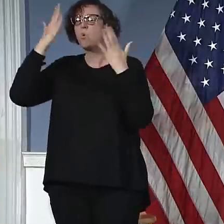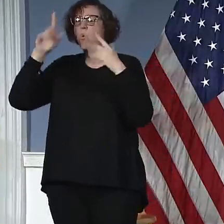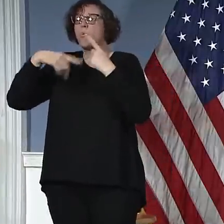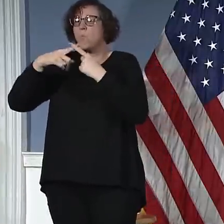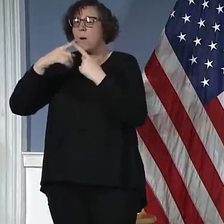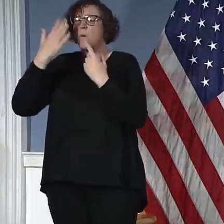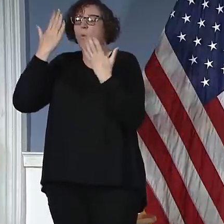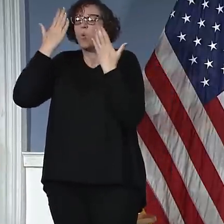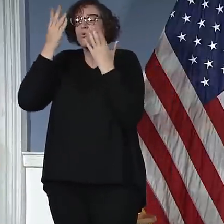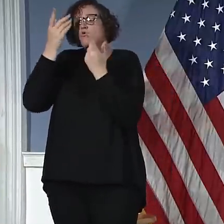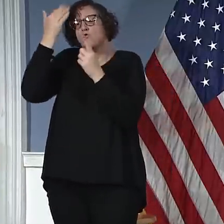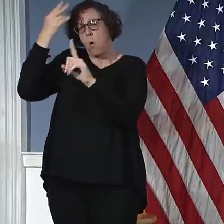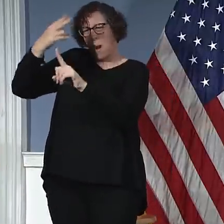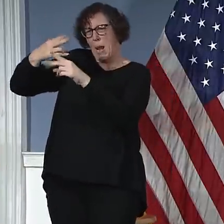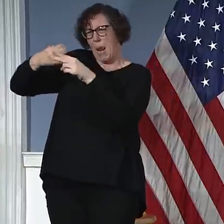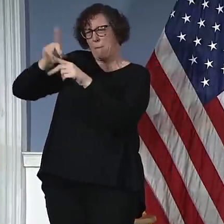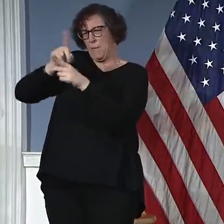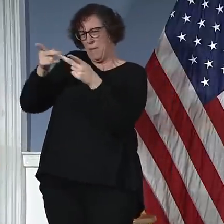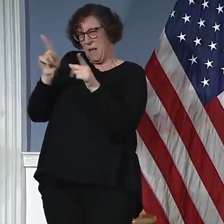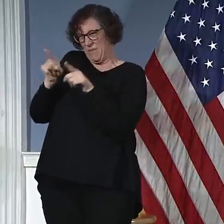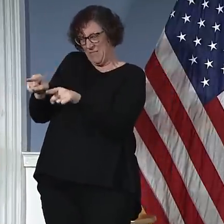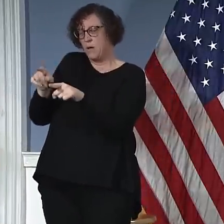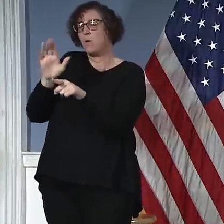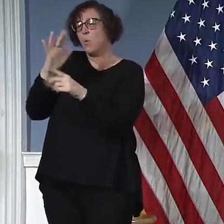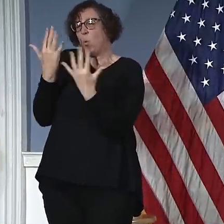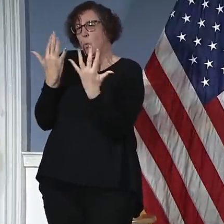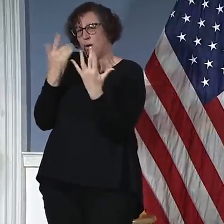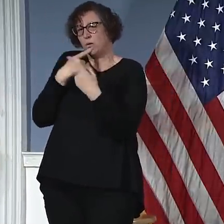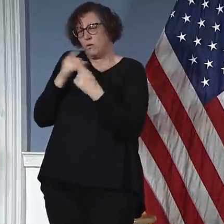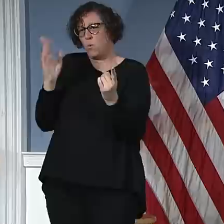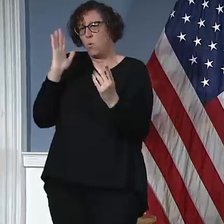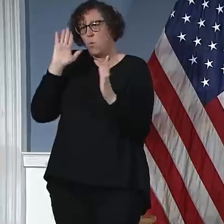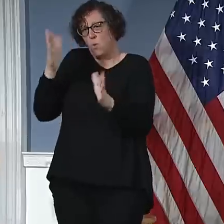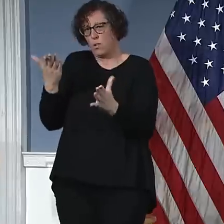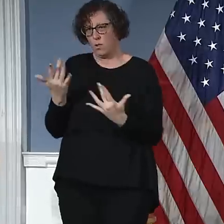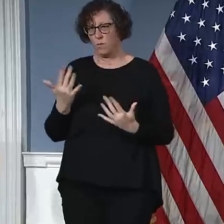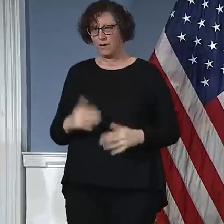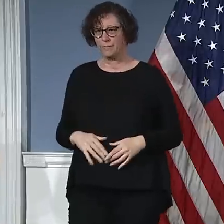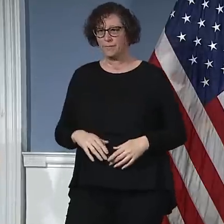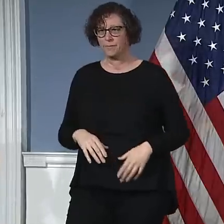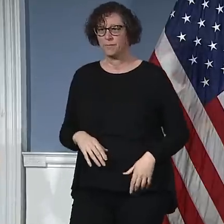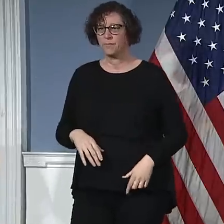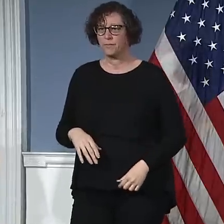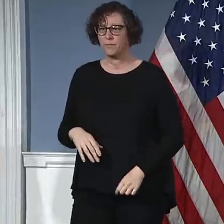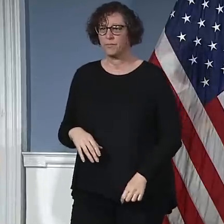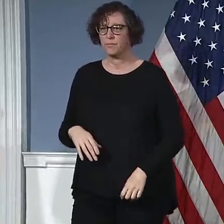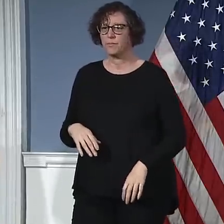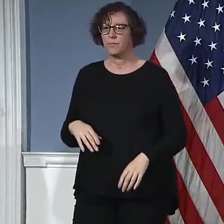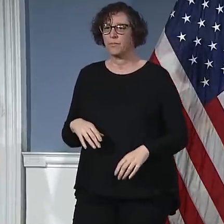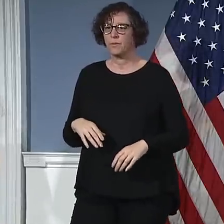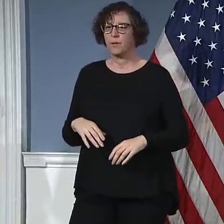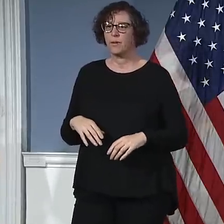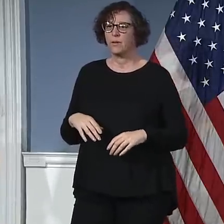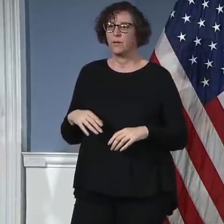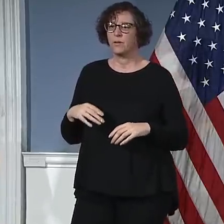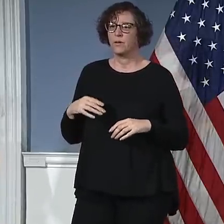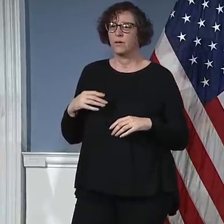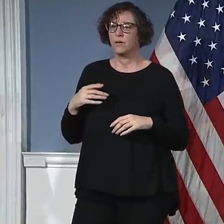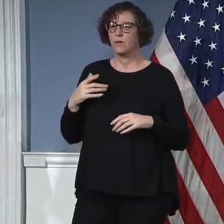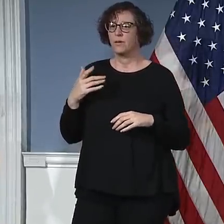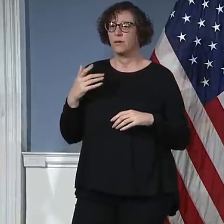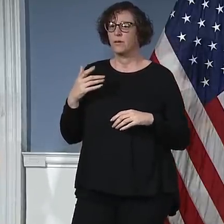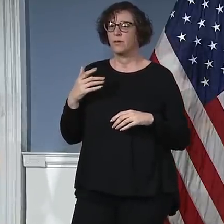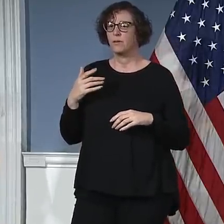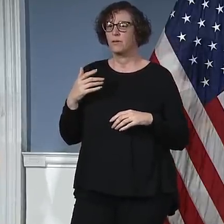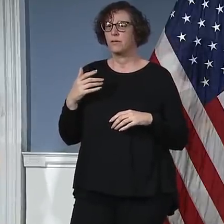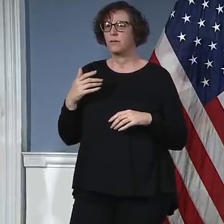best set up tents. We are always in touch with the federal government trying to see if we can get additional military support in.